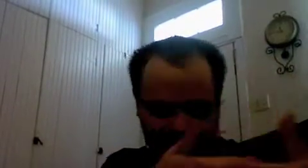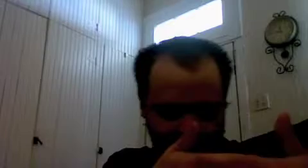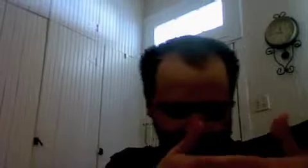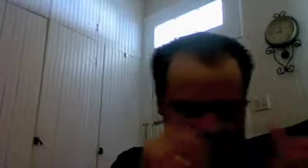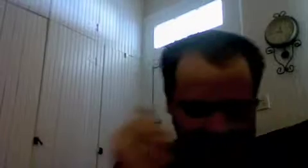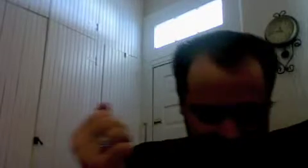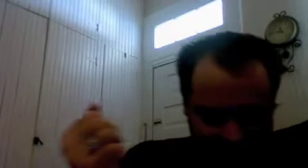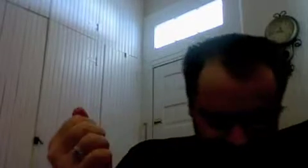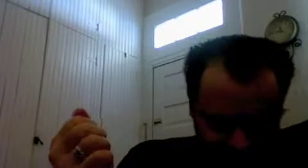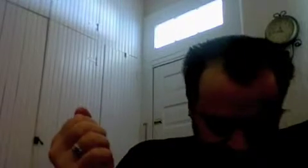subject